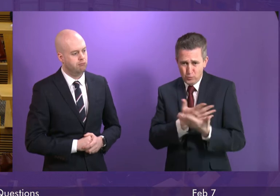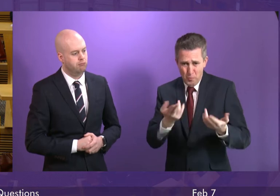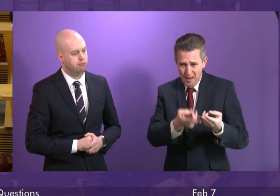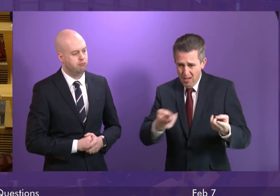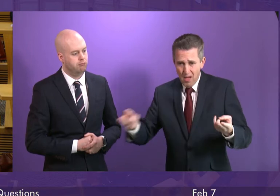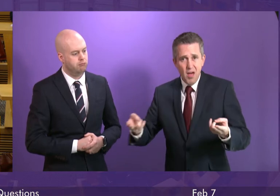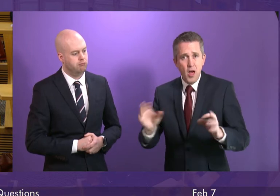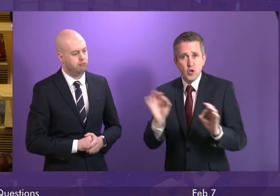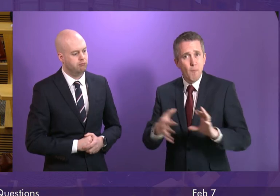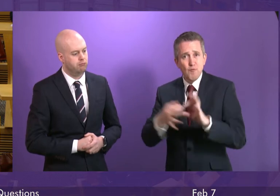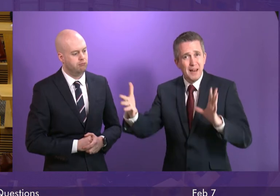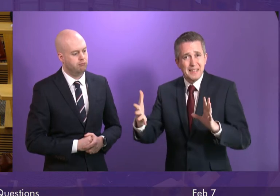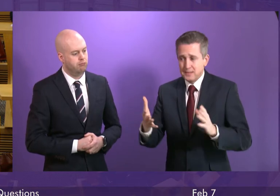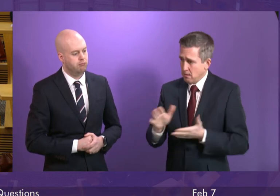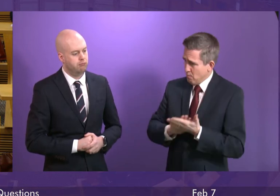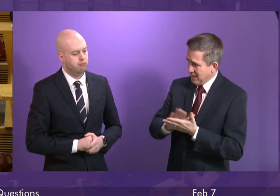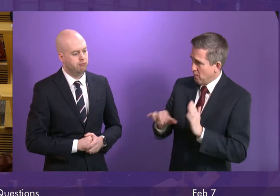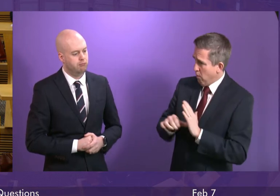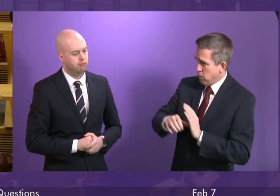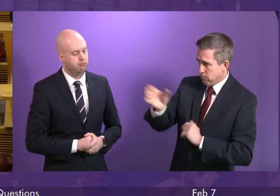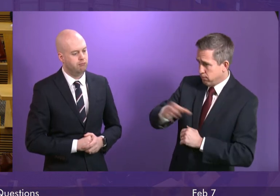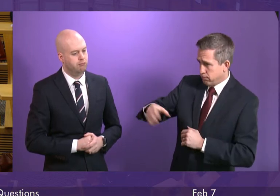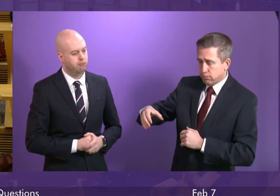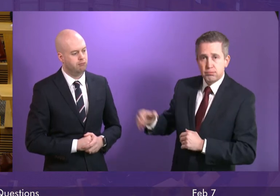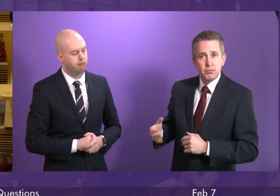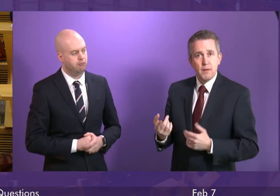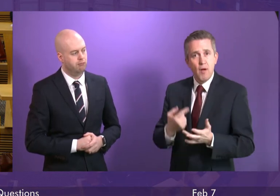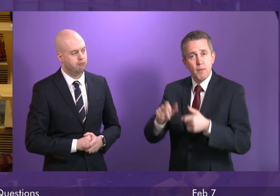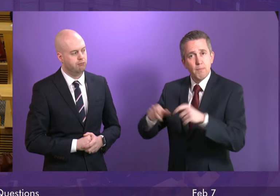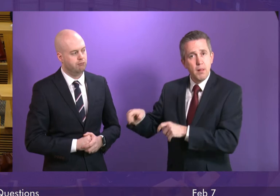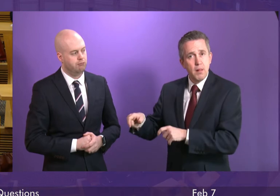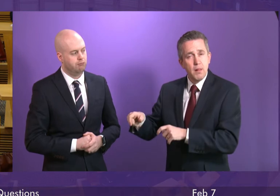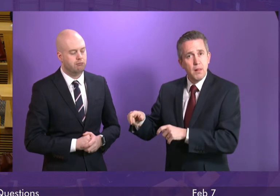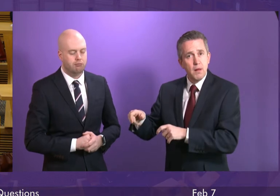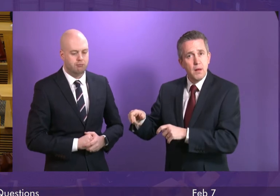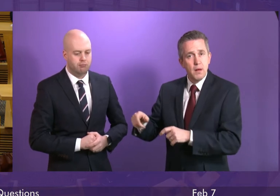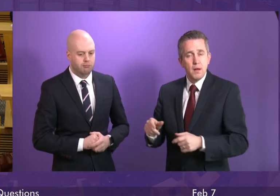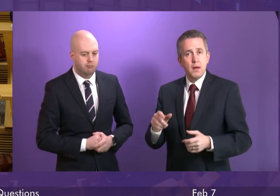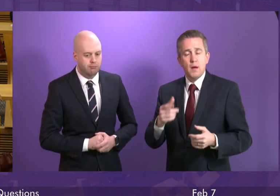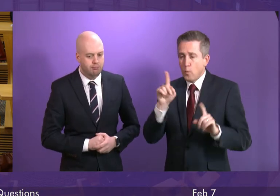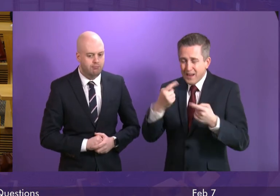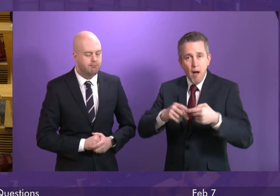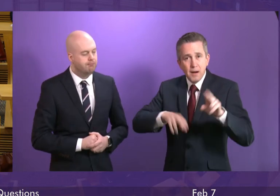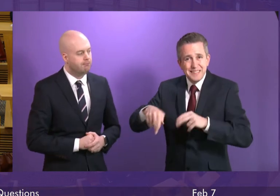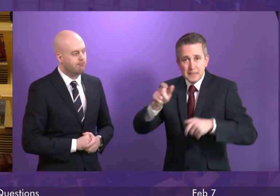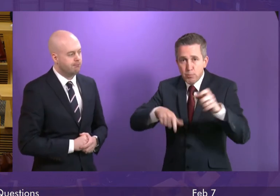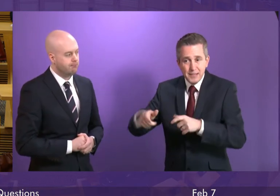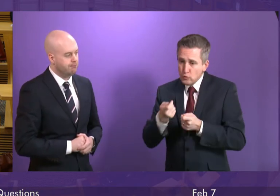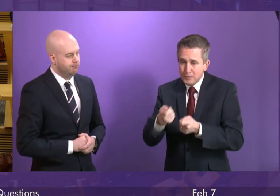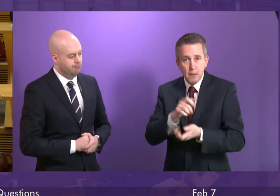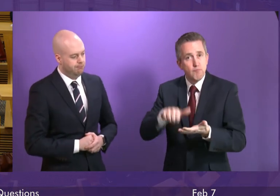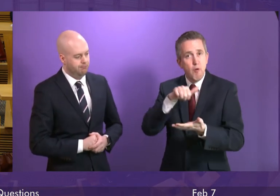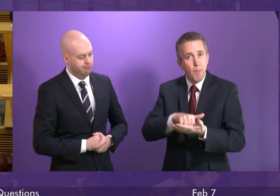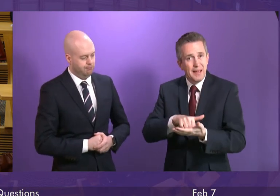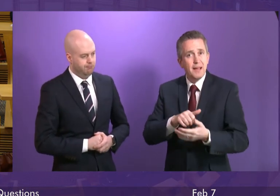patients through the hospital. It can impact on our ability to see and assess patients promptly. It delays